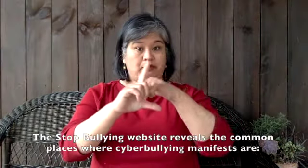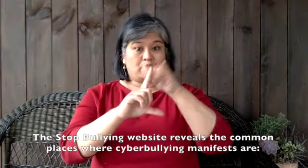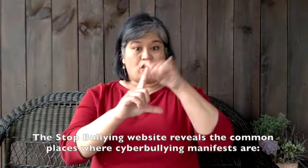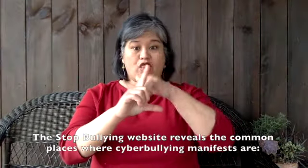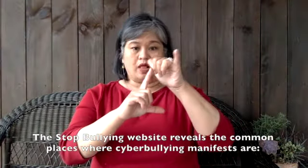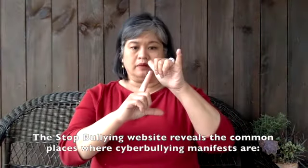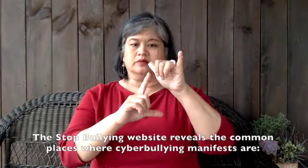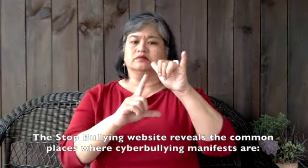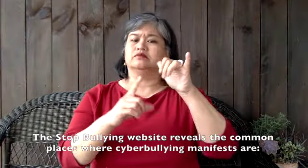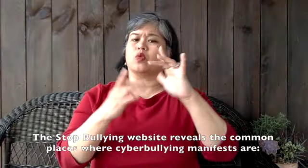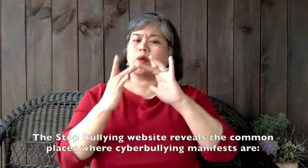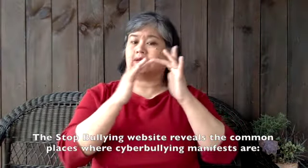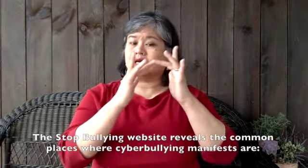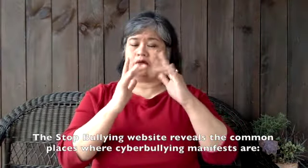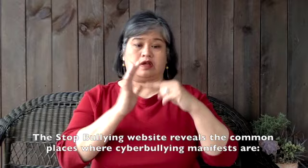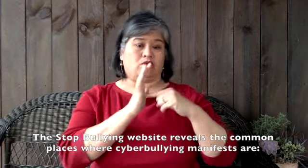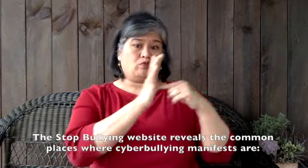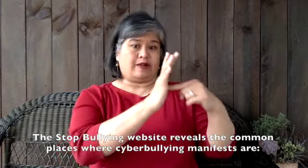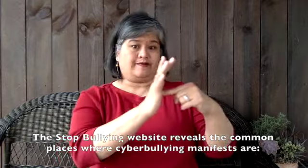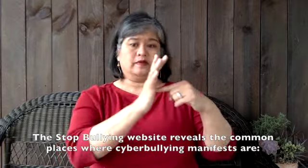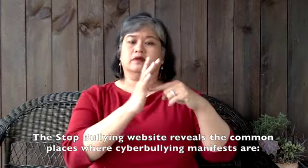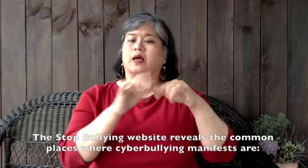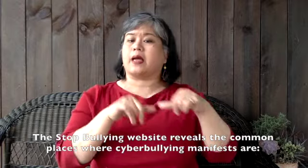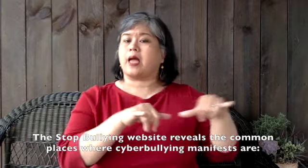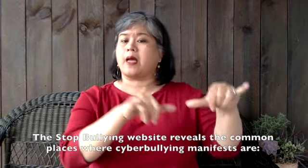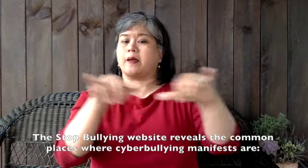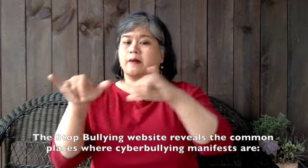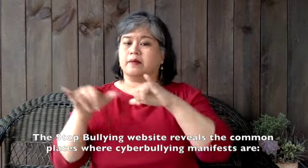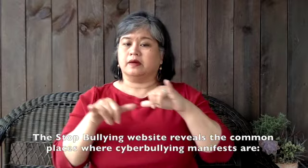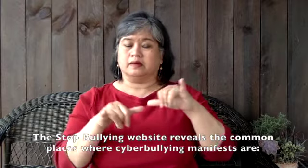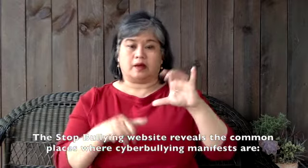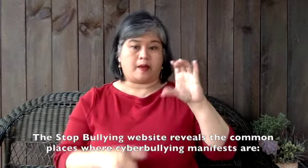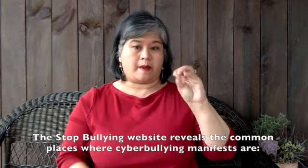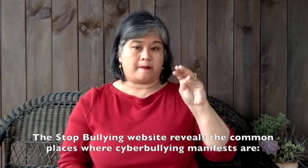The Stop Bullying website reveals that the common places for cyber bullying manifest